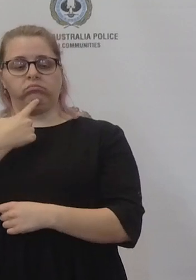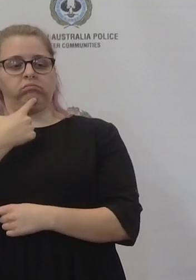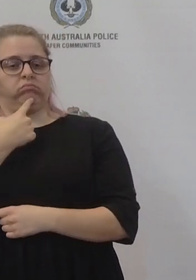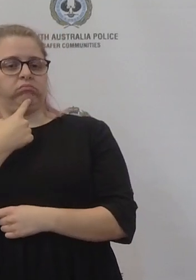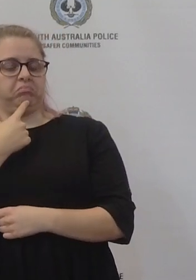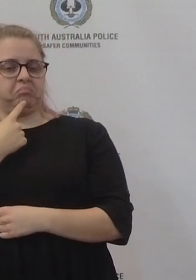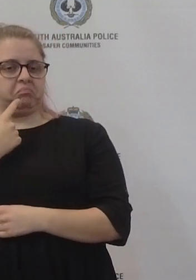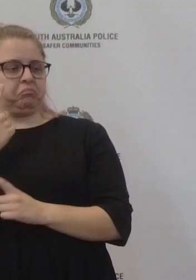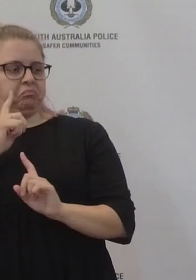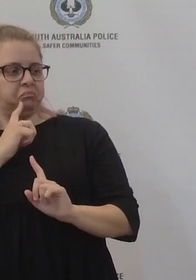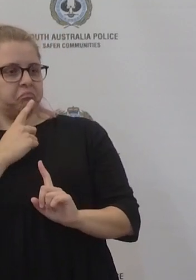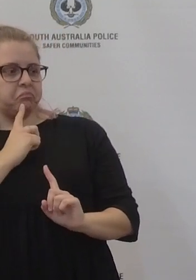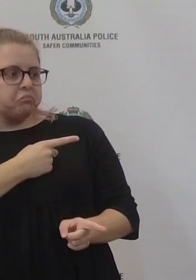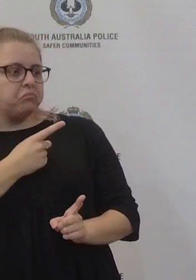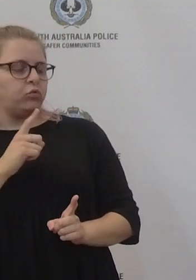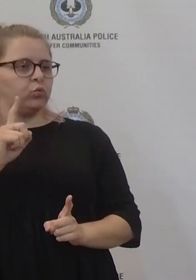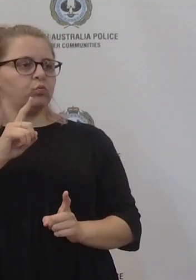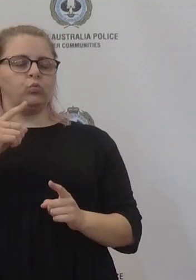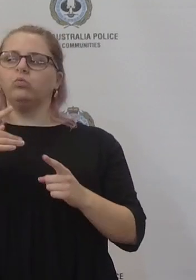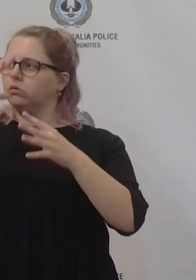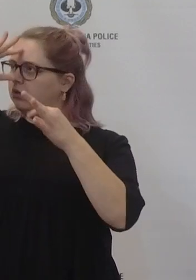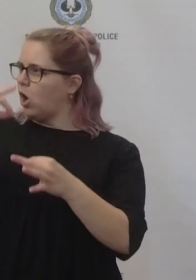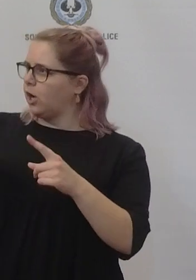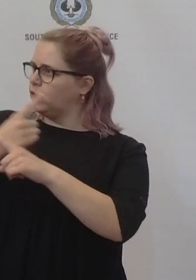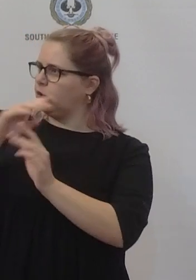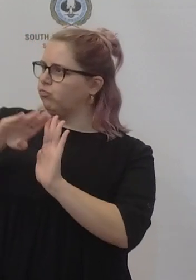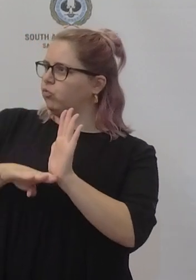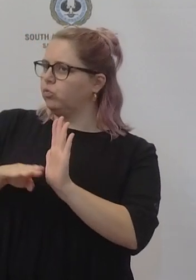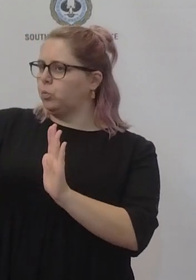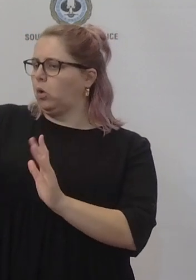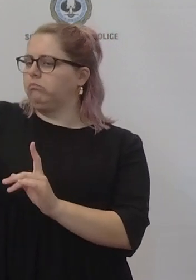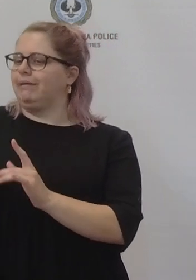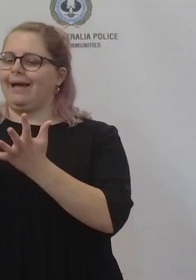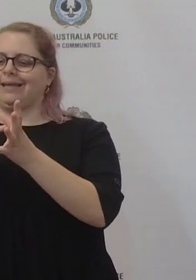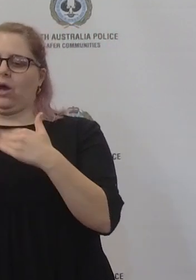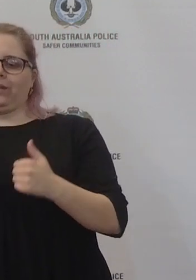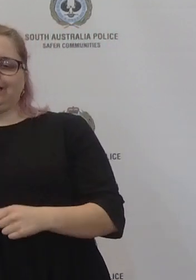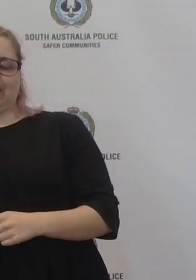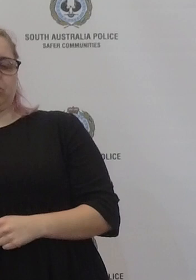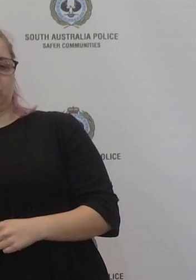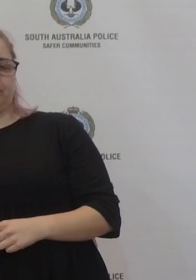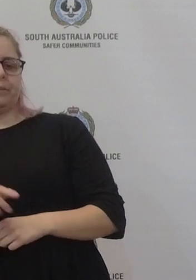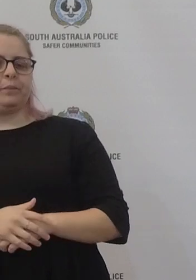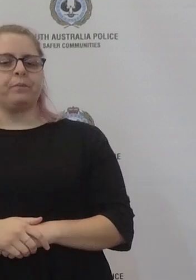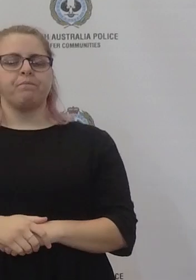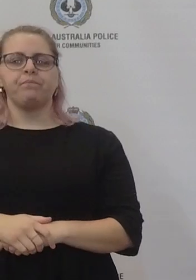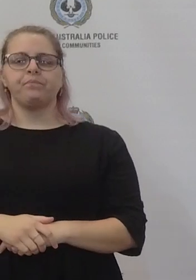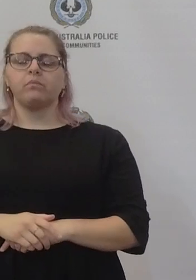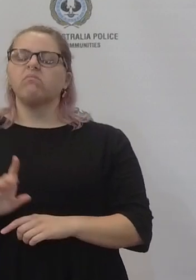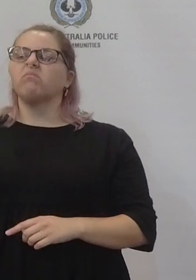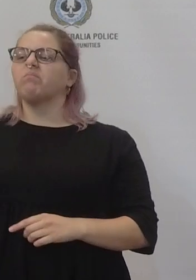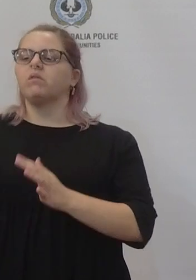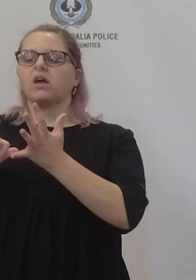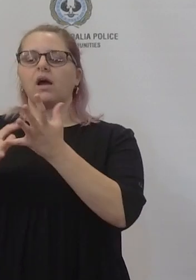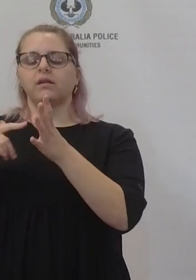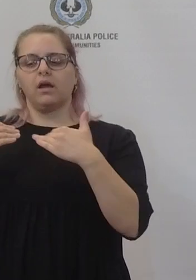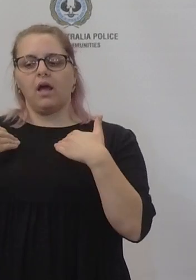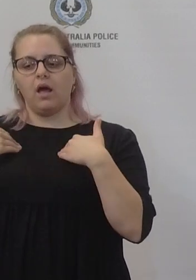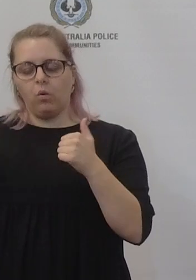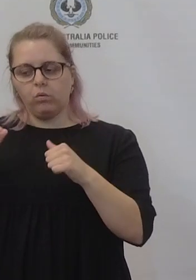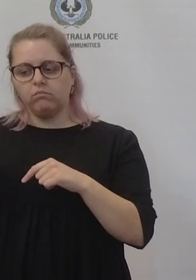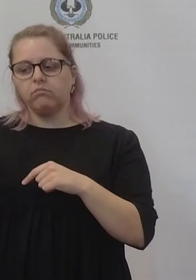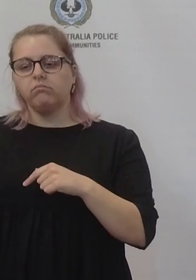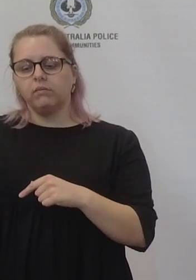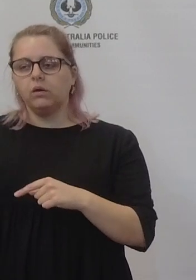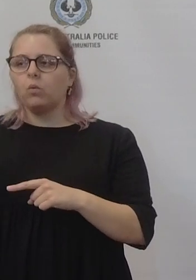Well I don't want to put words in the professor's mouth but obviously what uh SA Health are always looking at is uh